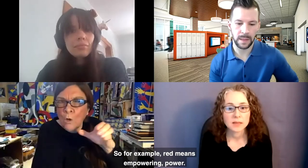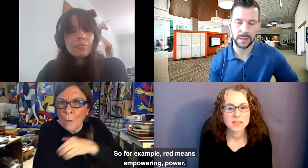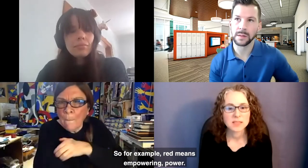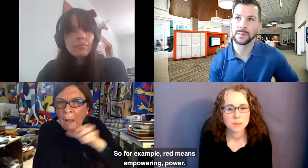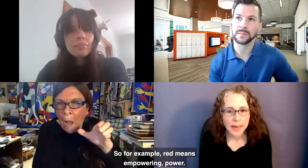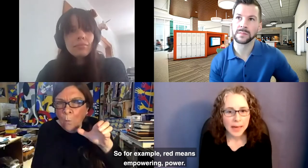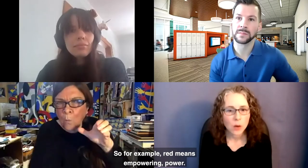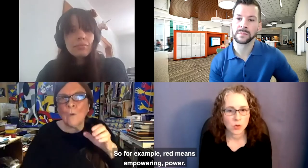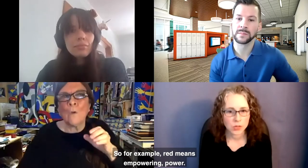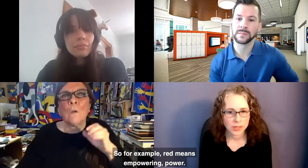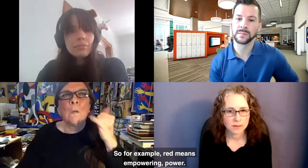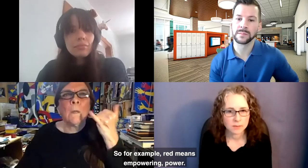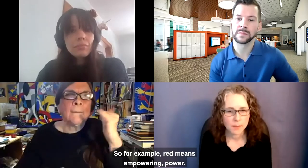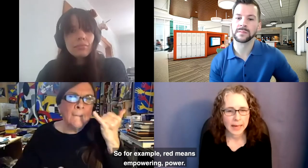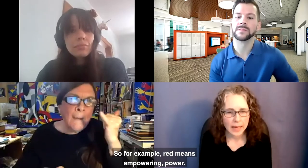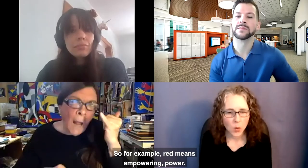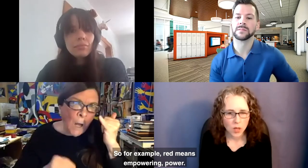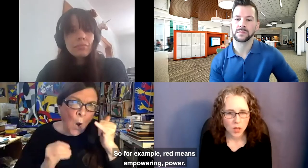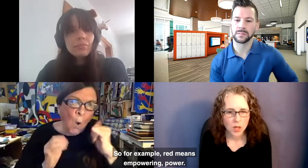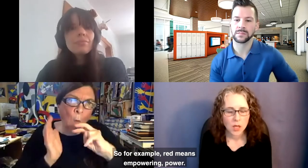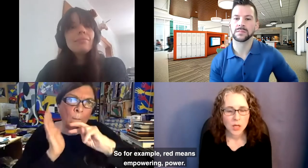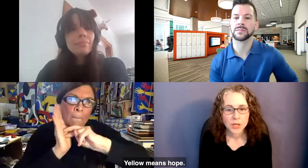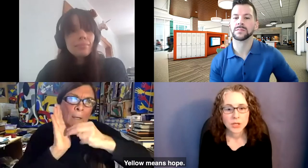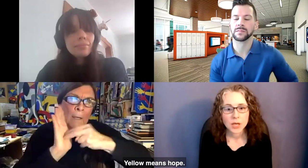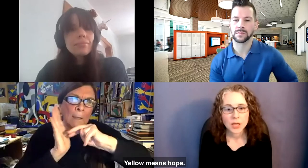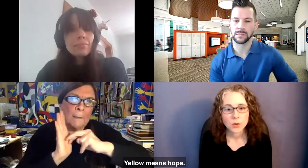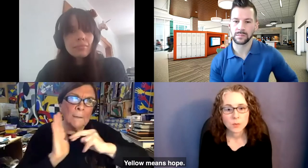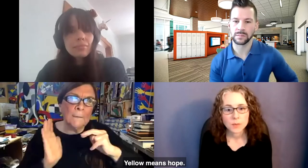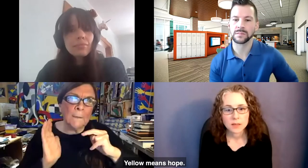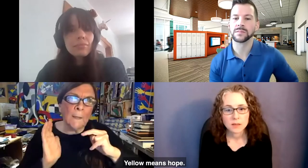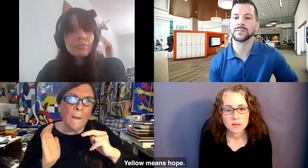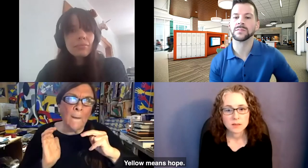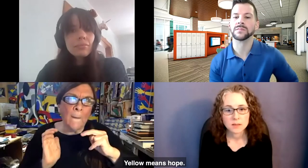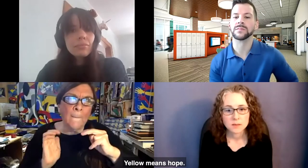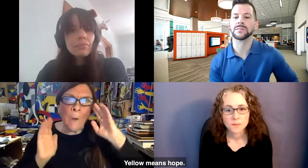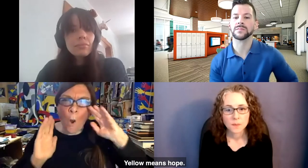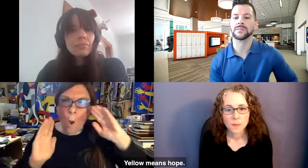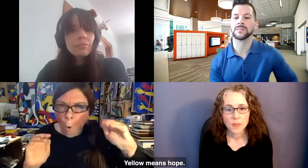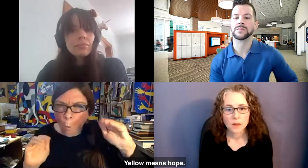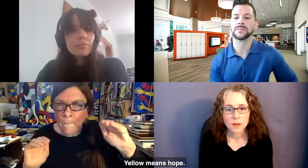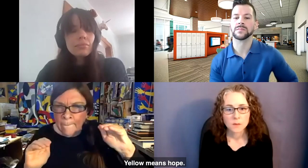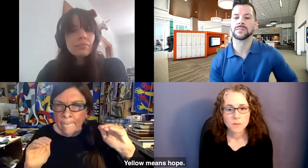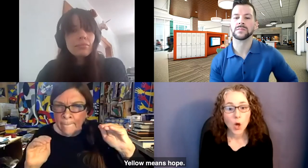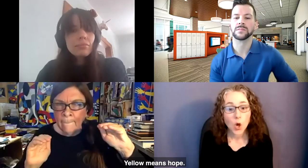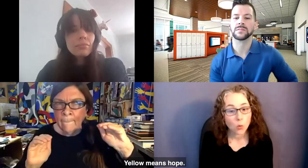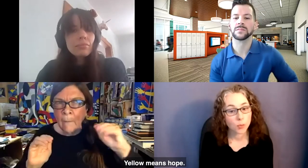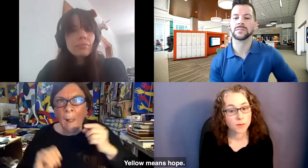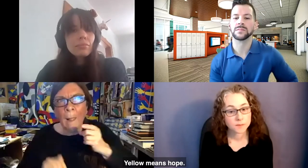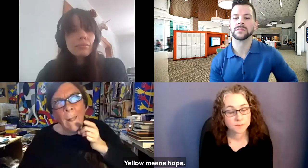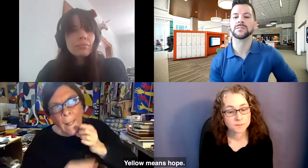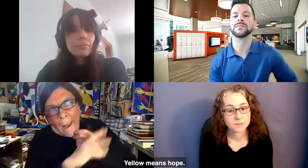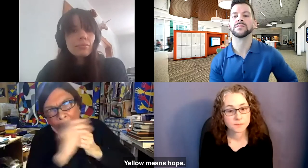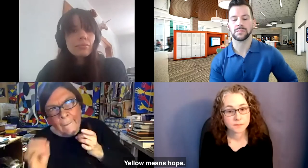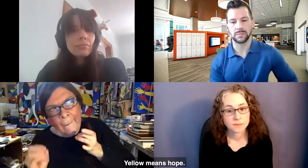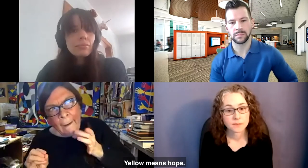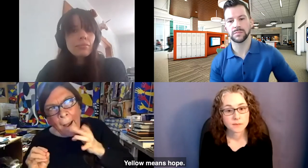means empowering, power. Yellow means hope.